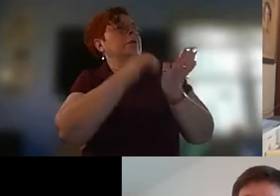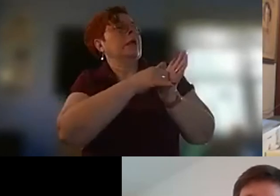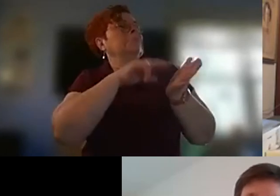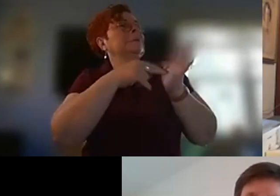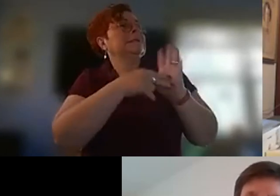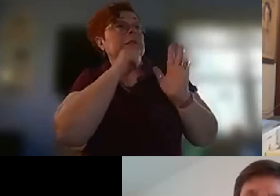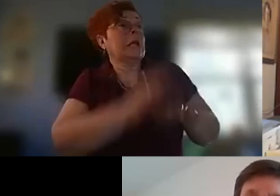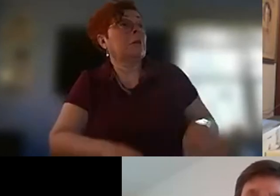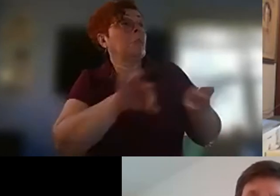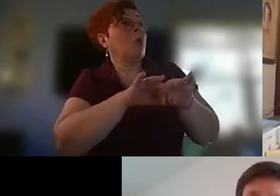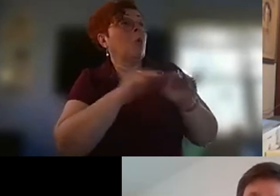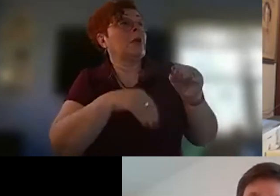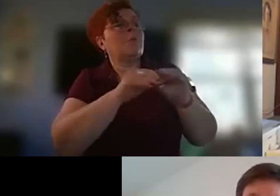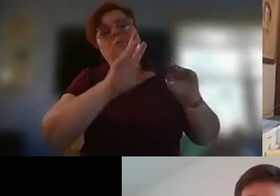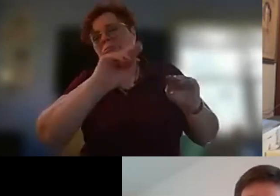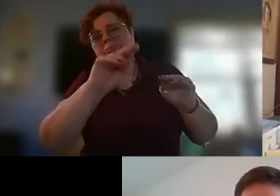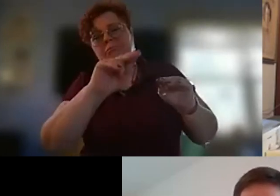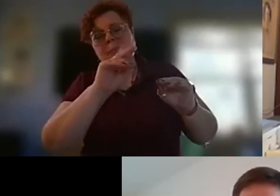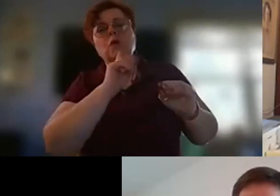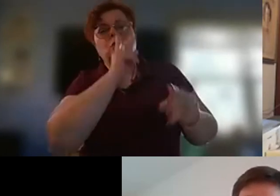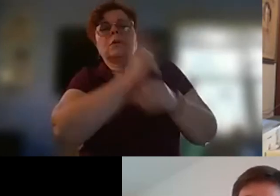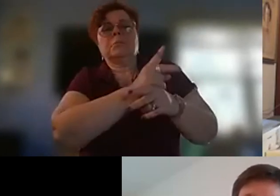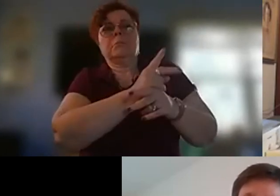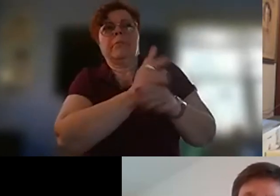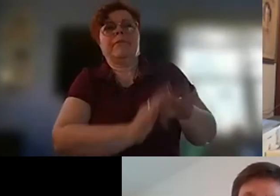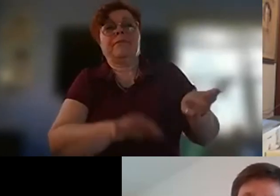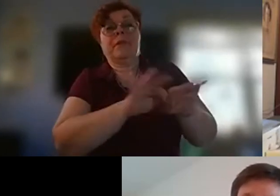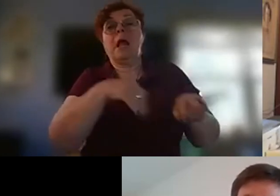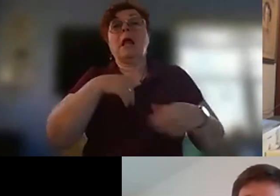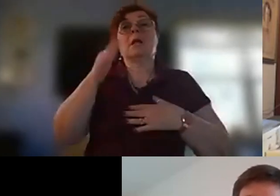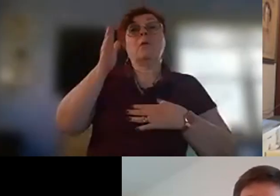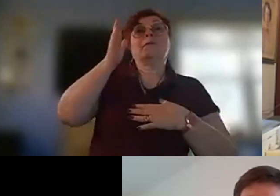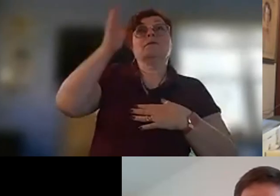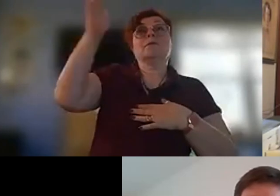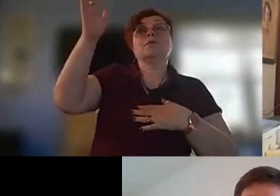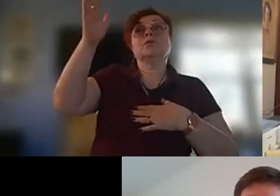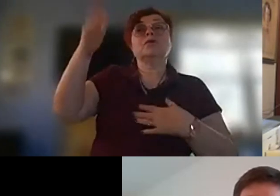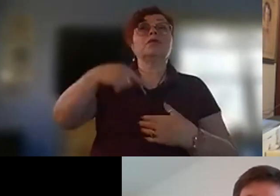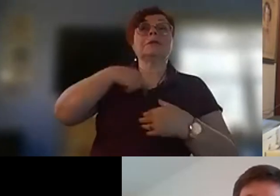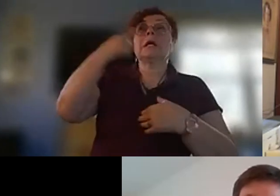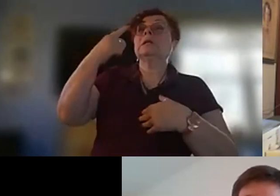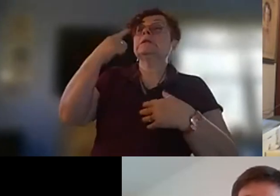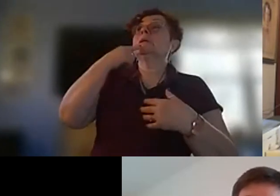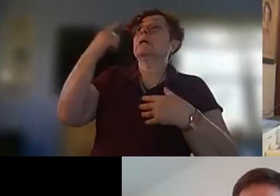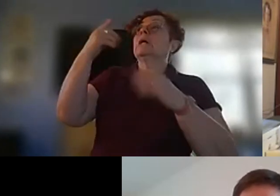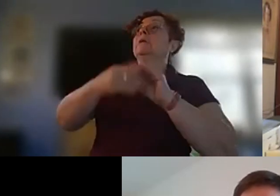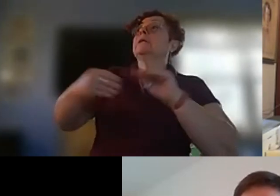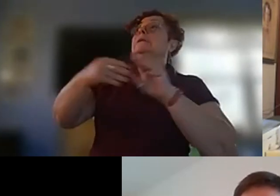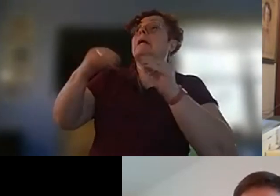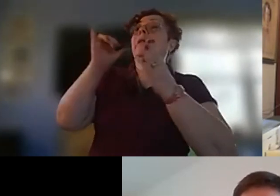out of the history and our future sings of a tale swallowed by its mouth as it devours his past i'm at